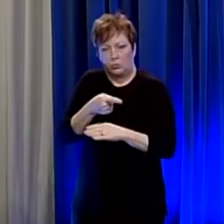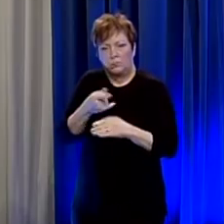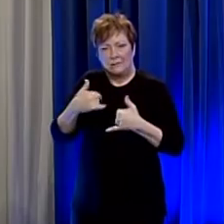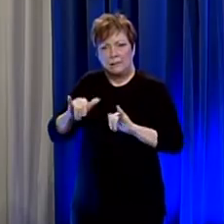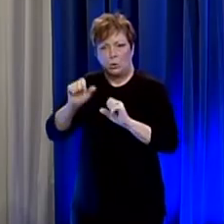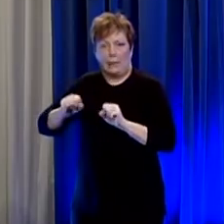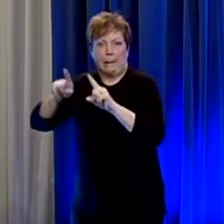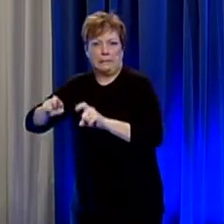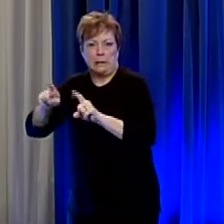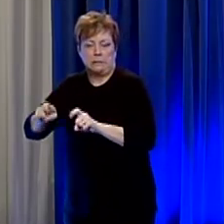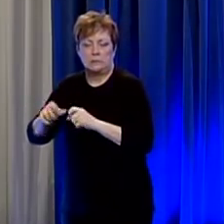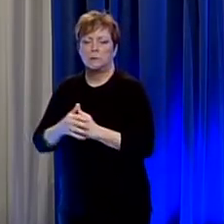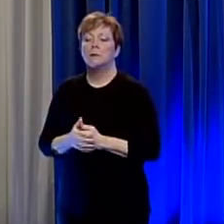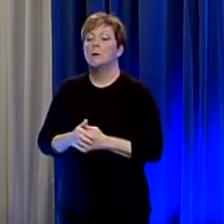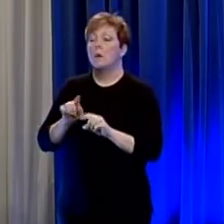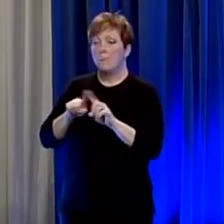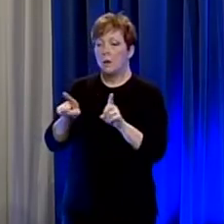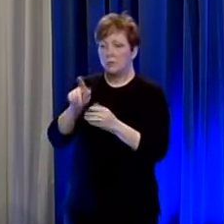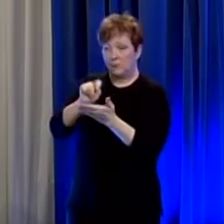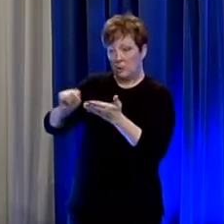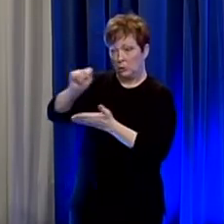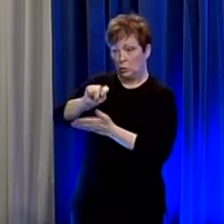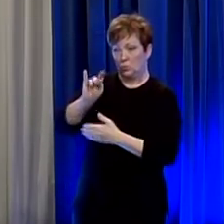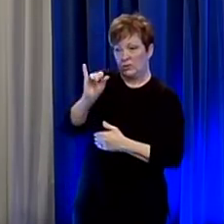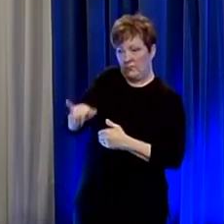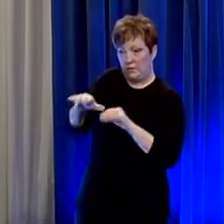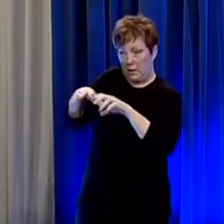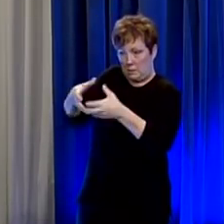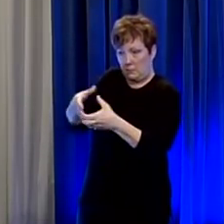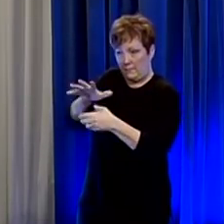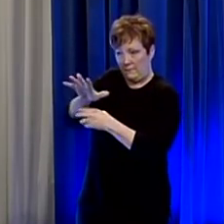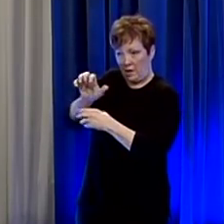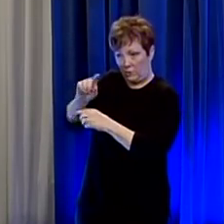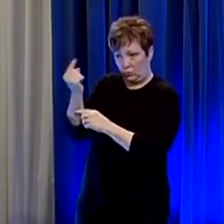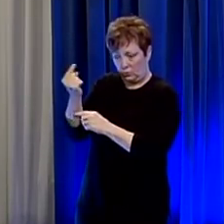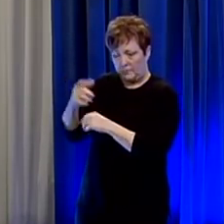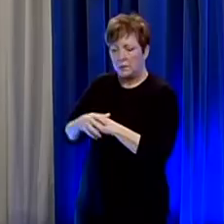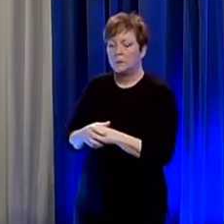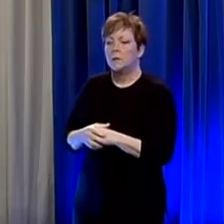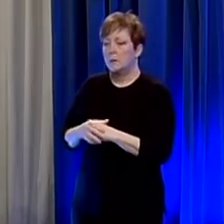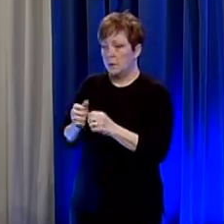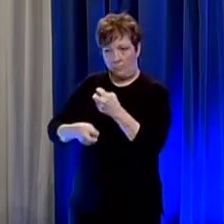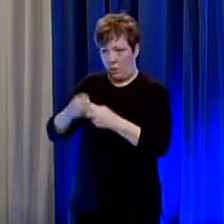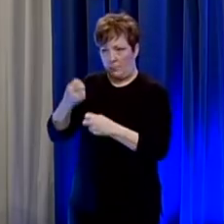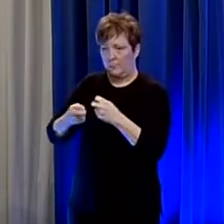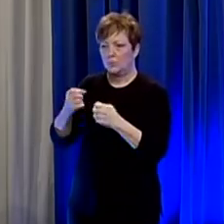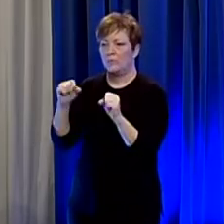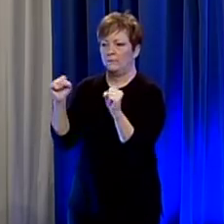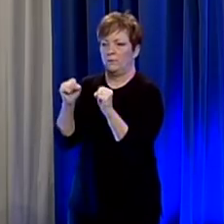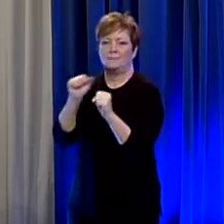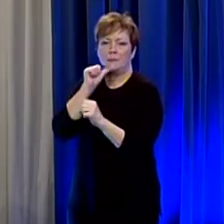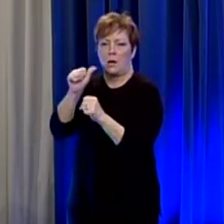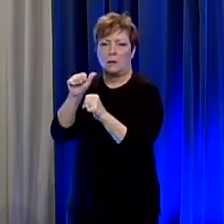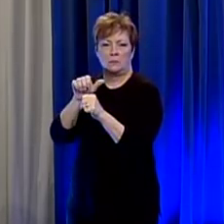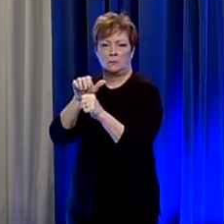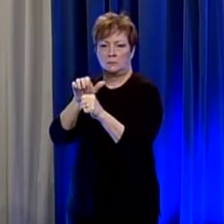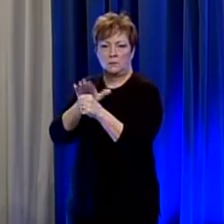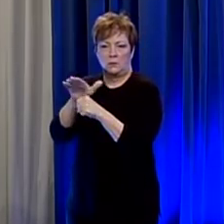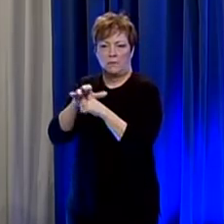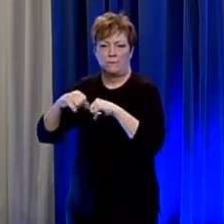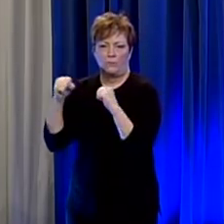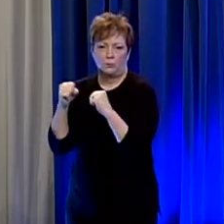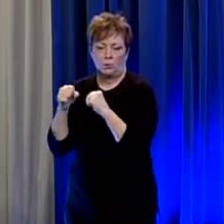in the case of of the the tuscaloosa specimens that the main problem had to do with refrigeration or lack of refrigeration